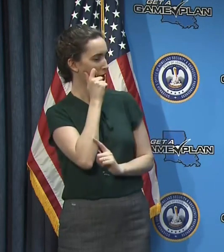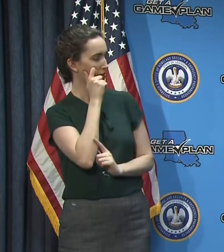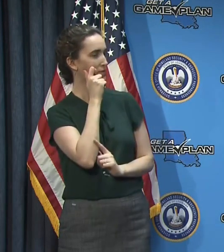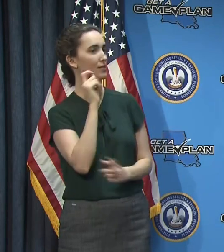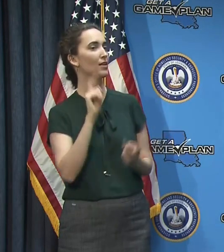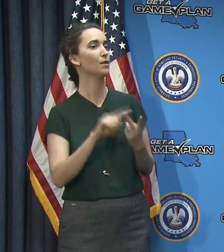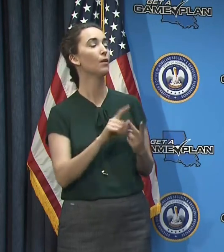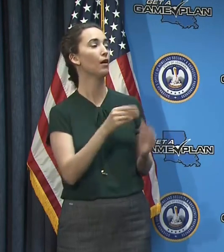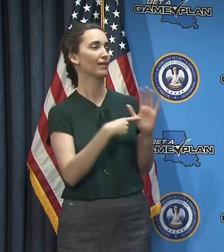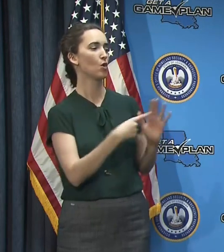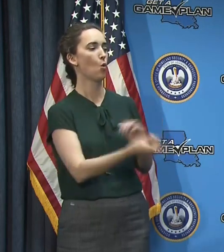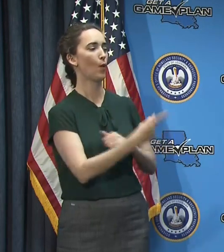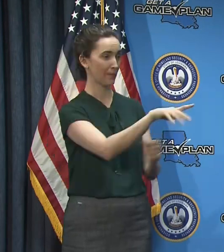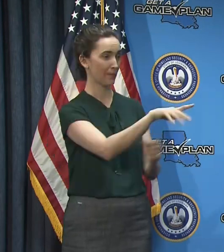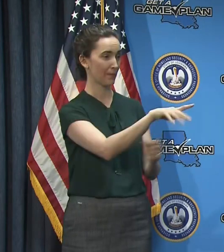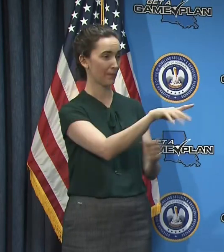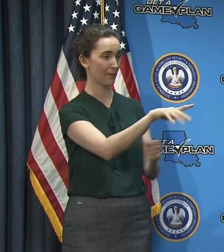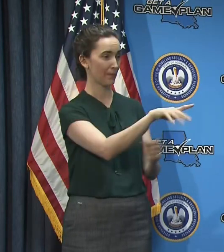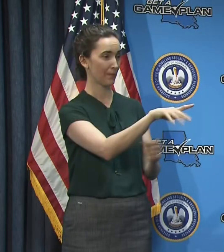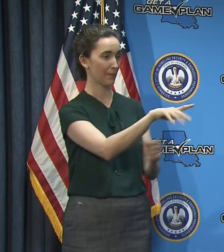parish that is saying